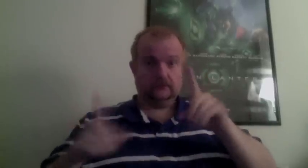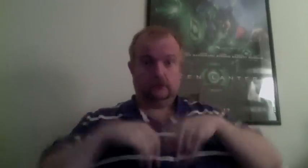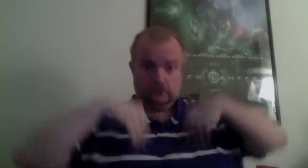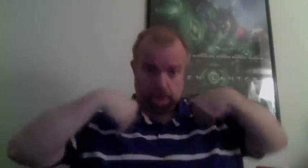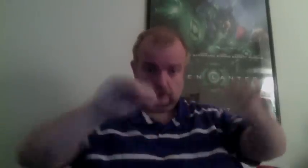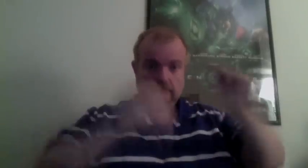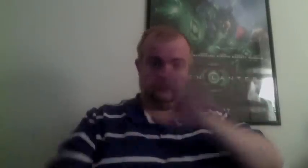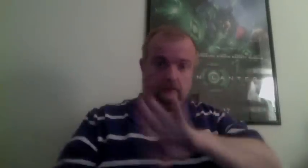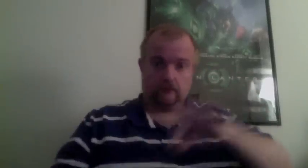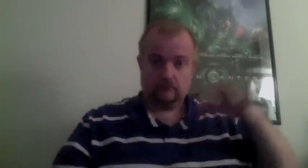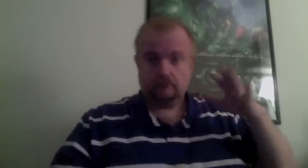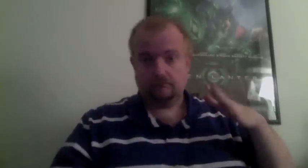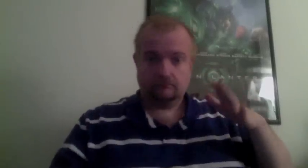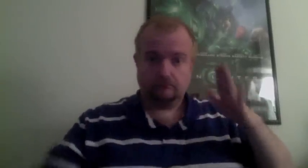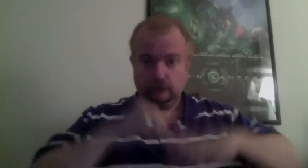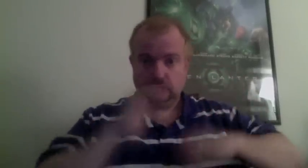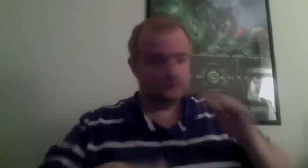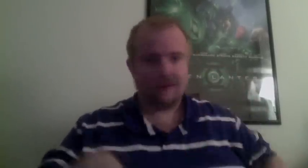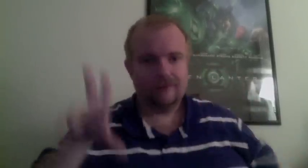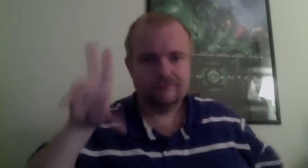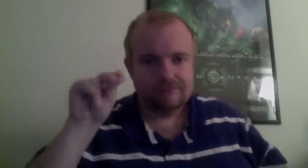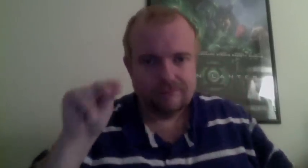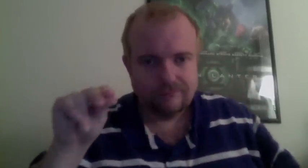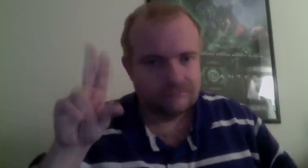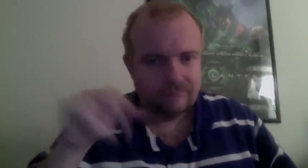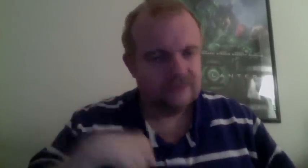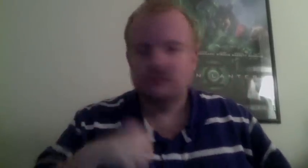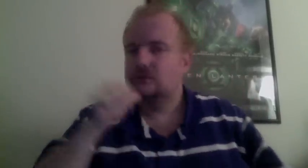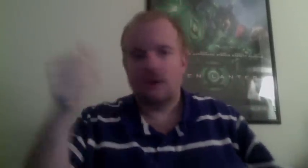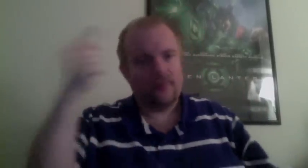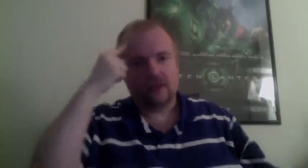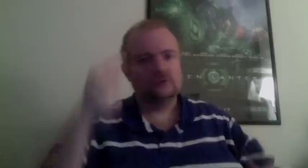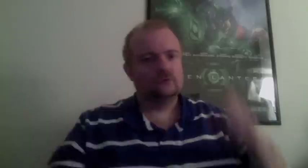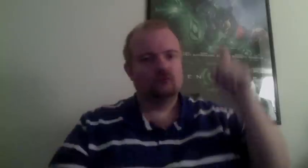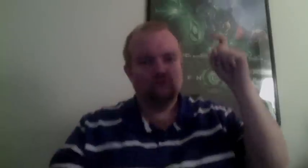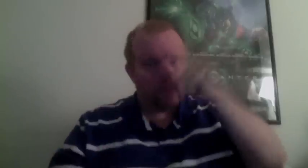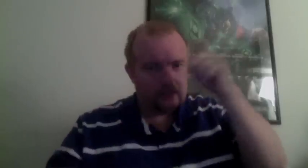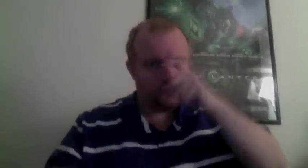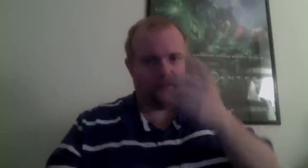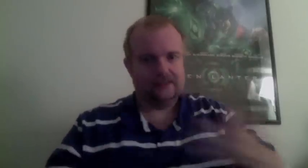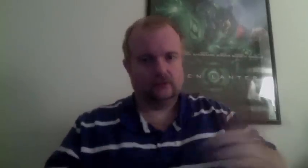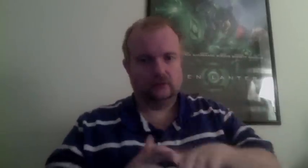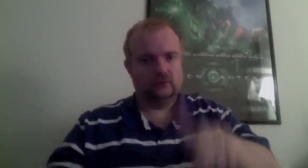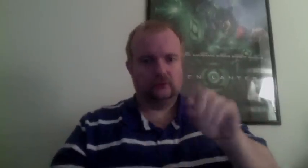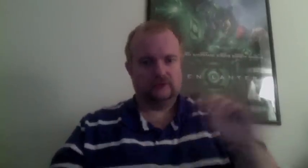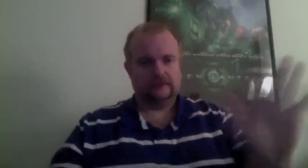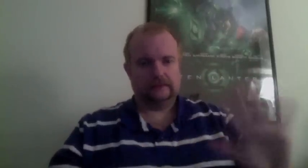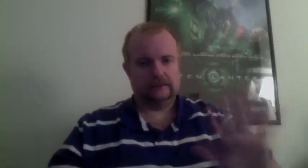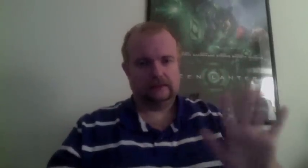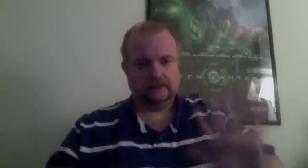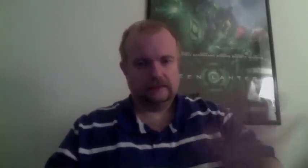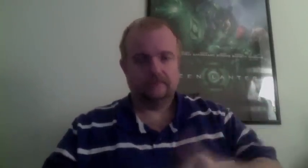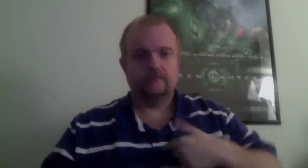A brand new asset, the F-35 Lightning, is ready to set a new standard for versatile jet fighters.